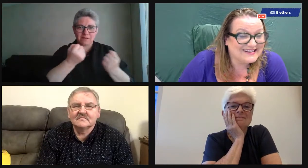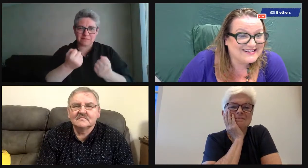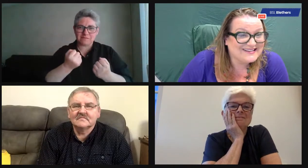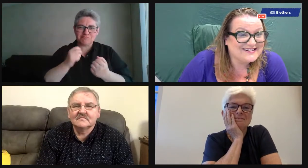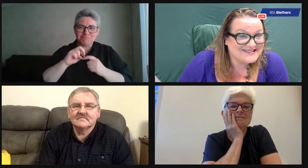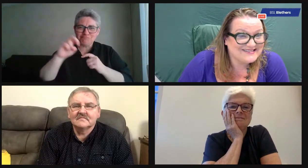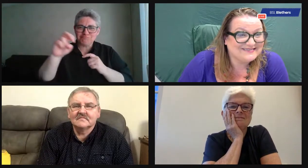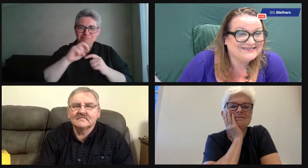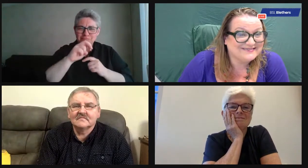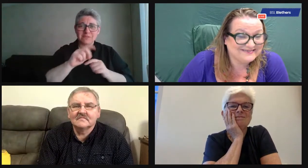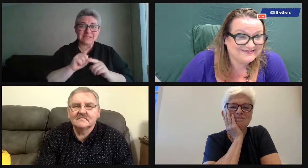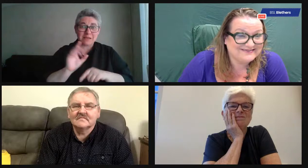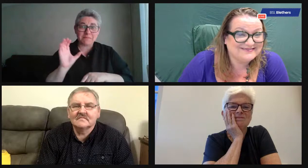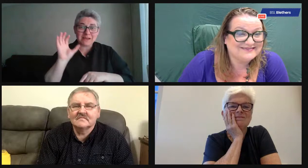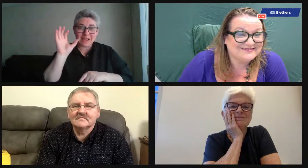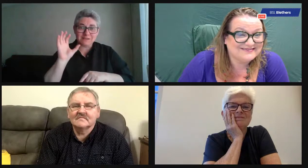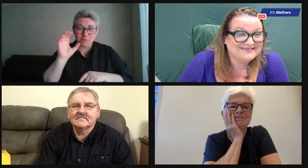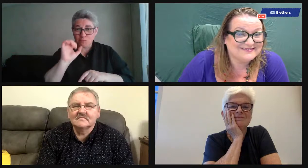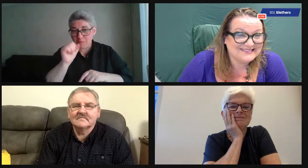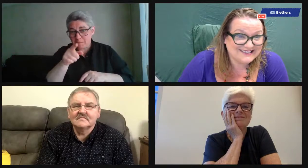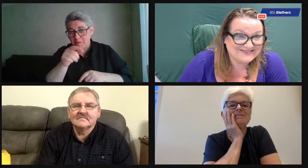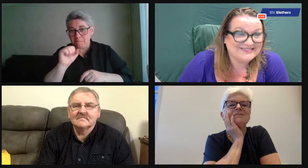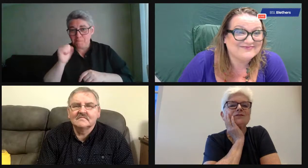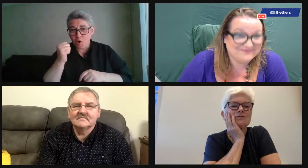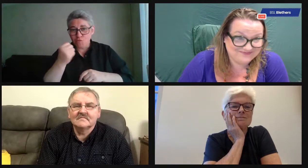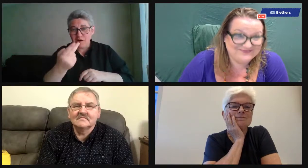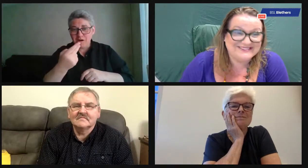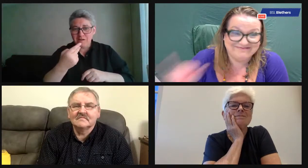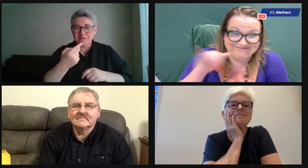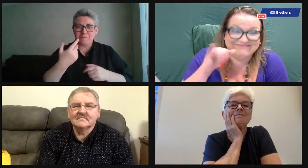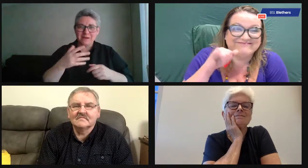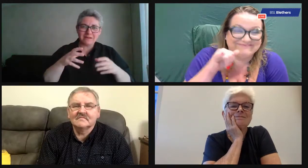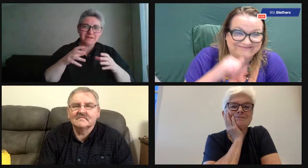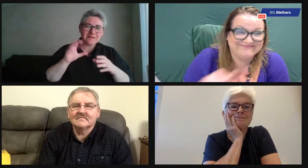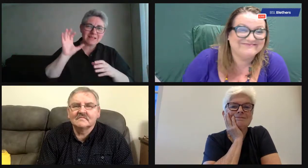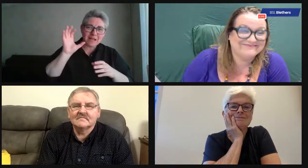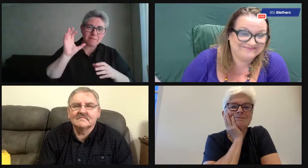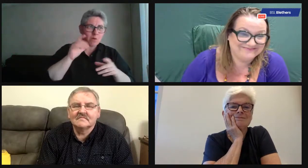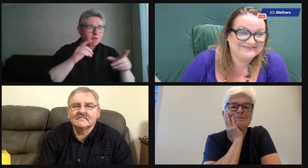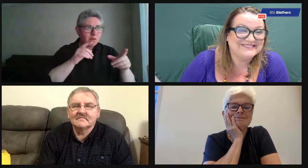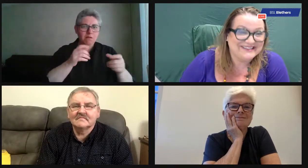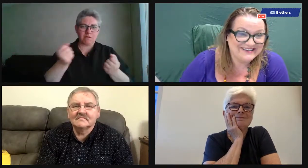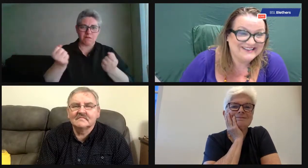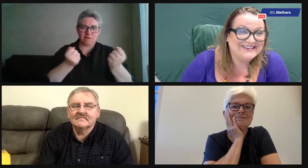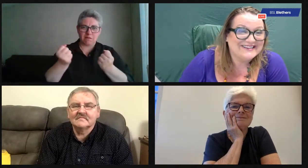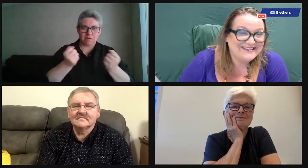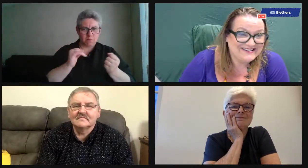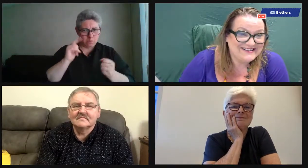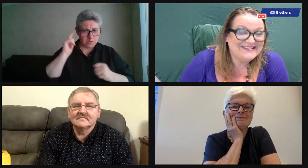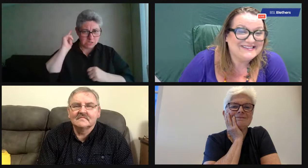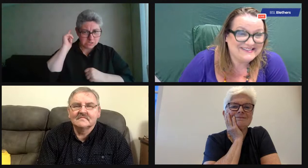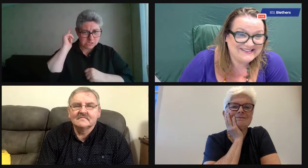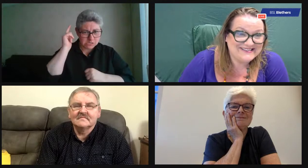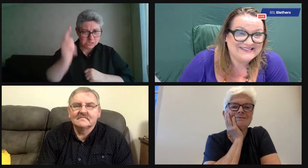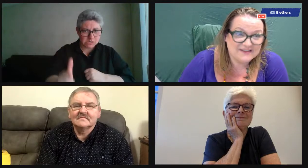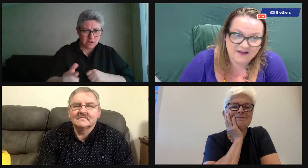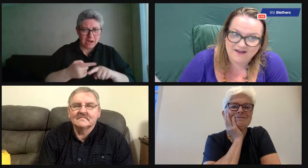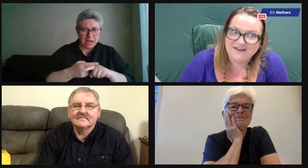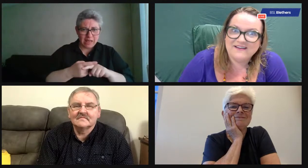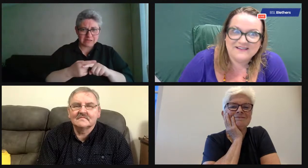clubs. It used to be like who can drive and netball as well. I'm sure, Moira, you'll remember. Yeah. know, off in the